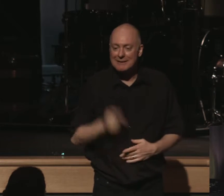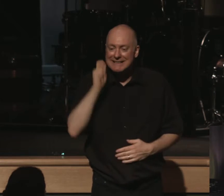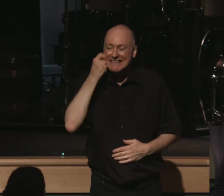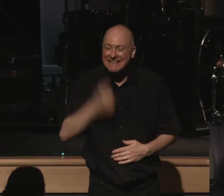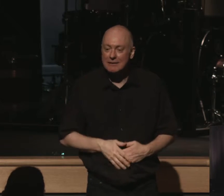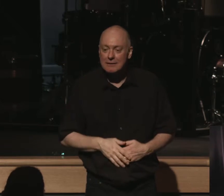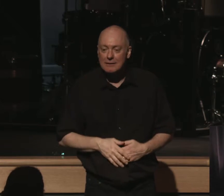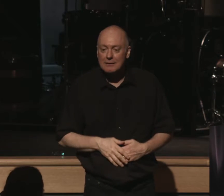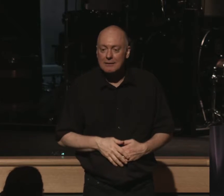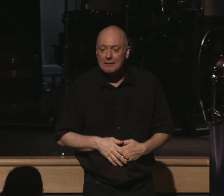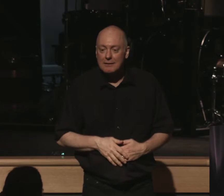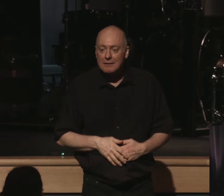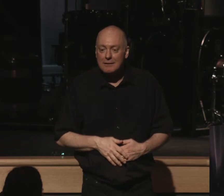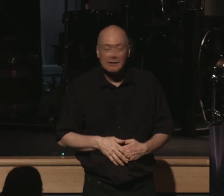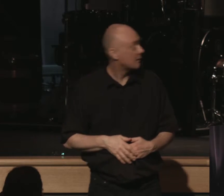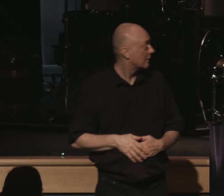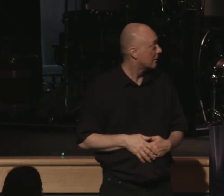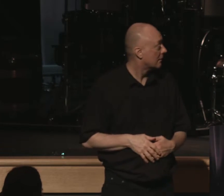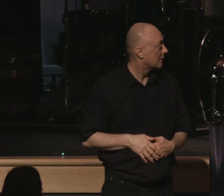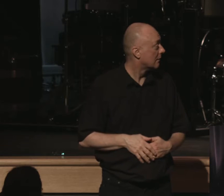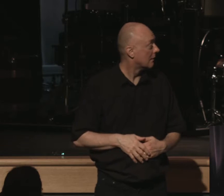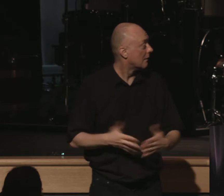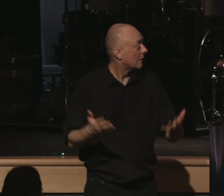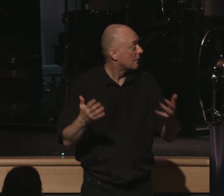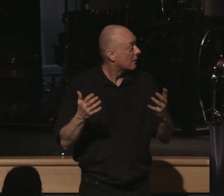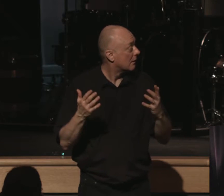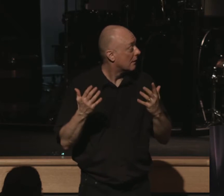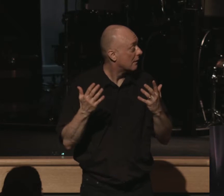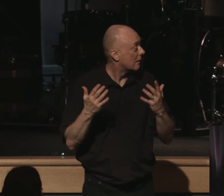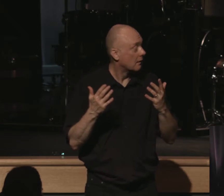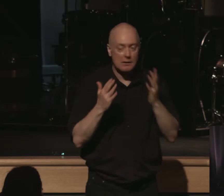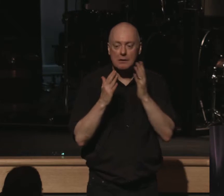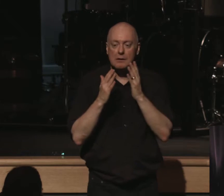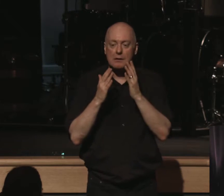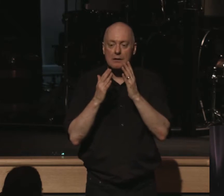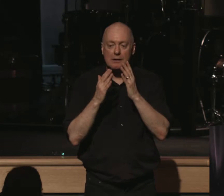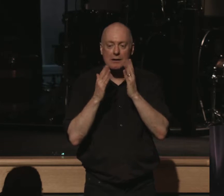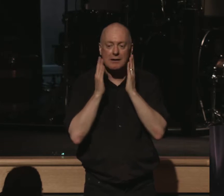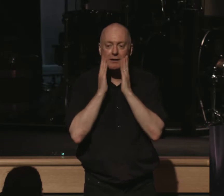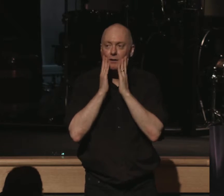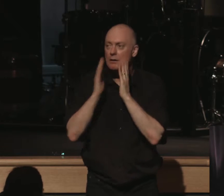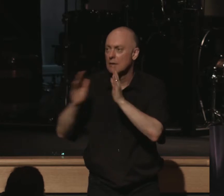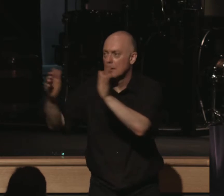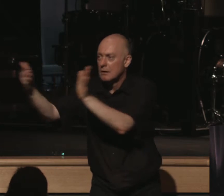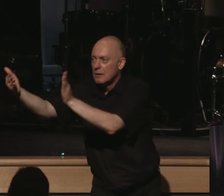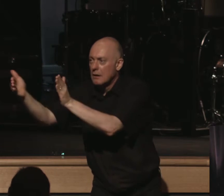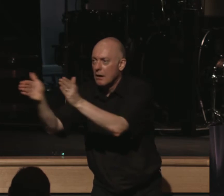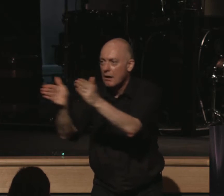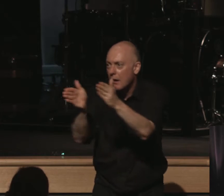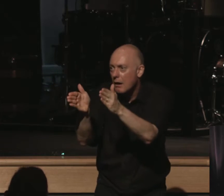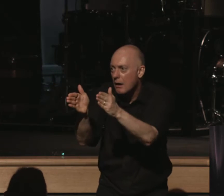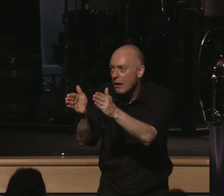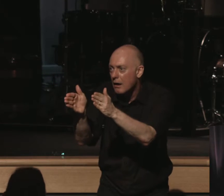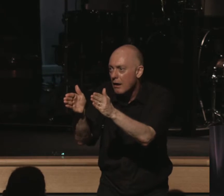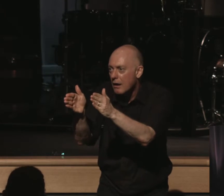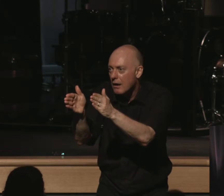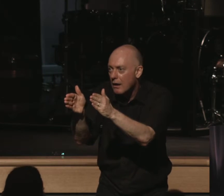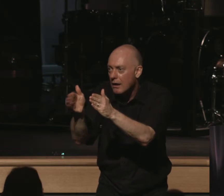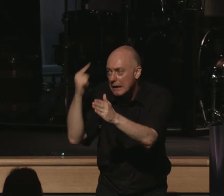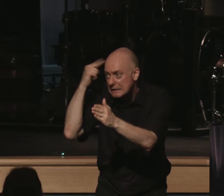neat. They put both of their hands on your face and then they turn your head. And then they say, Daddy,